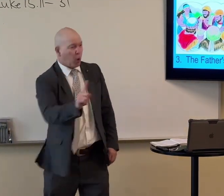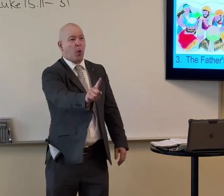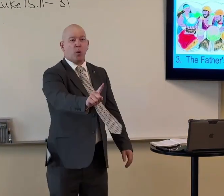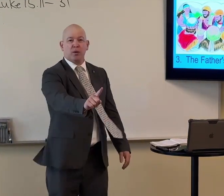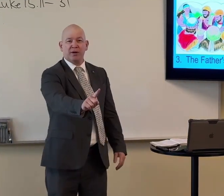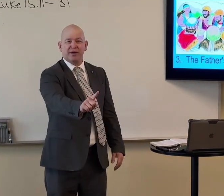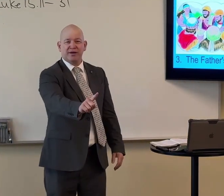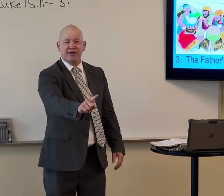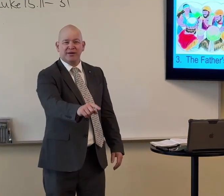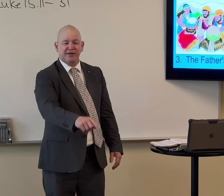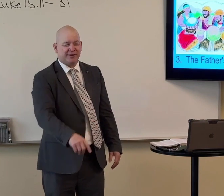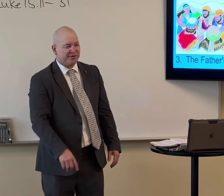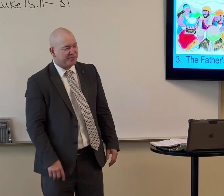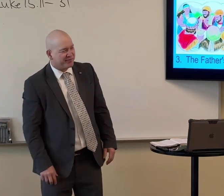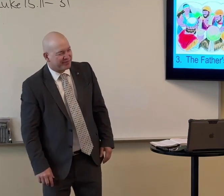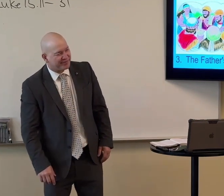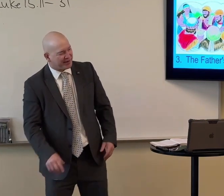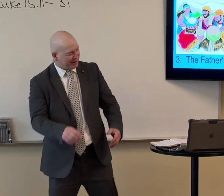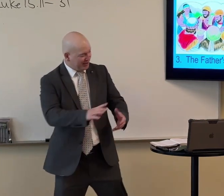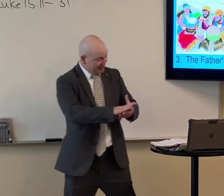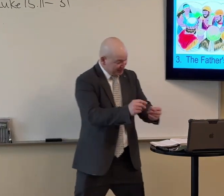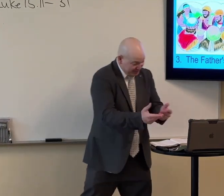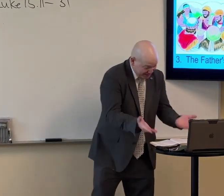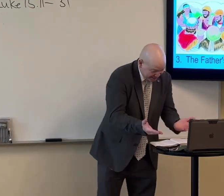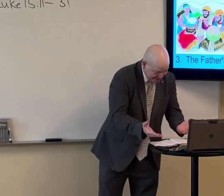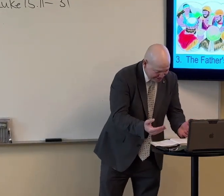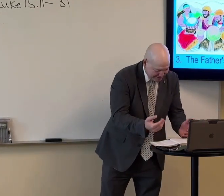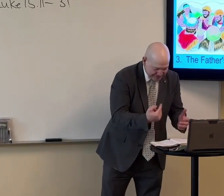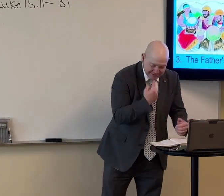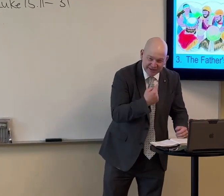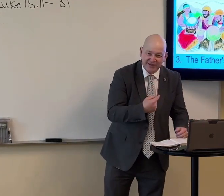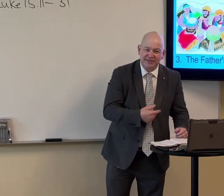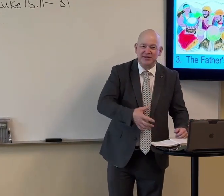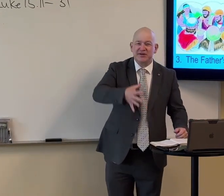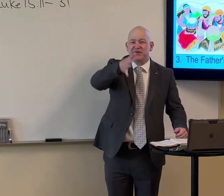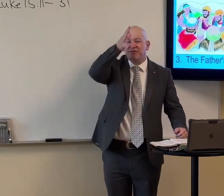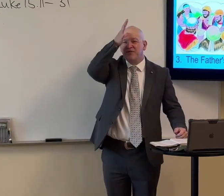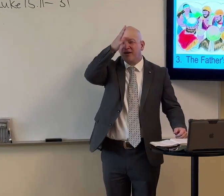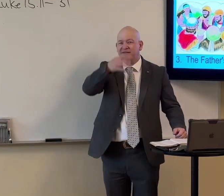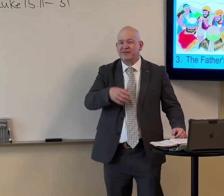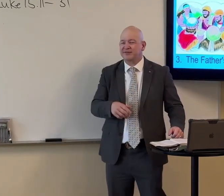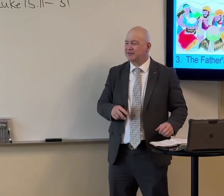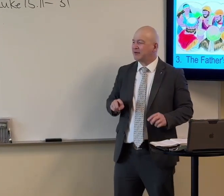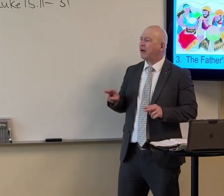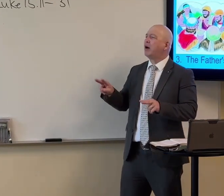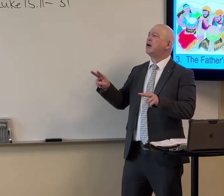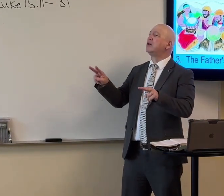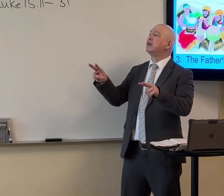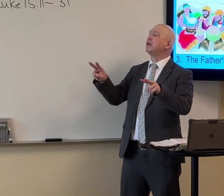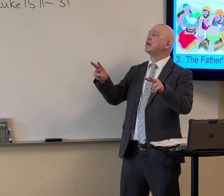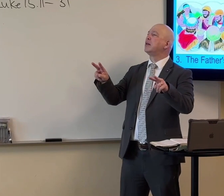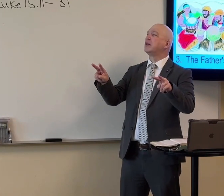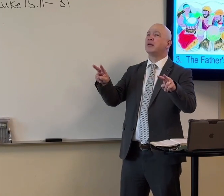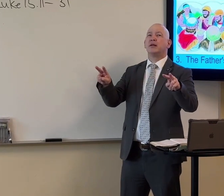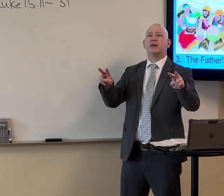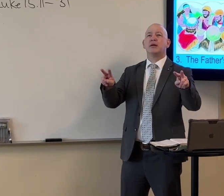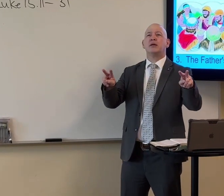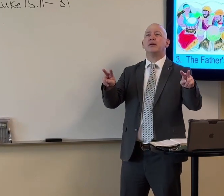The younger son. decides to go back home. And here in this story. says his father. Was looking for him.